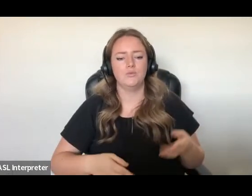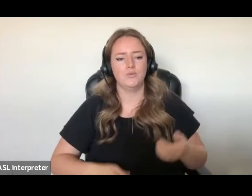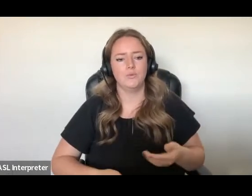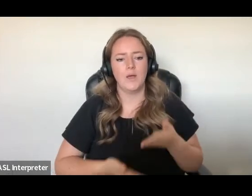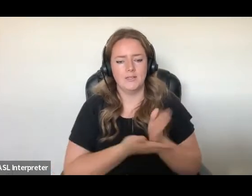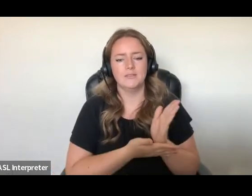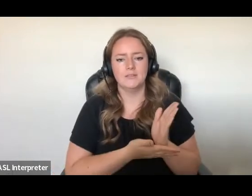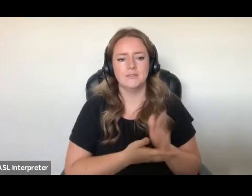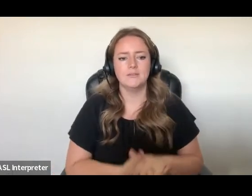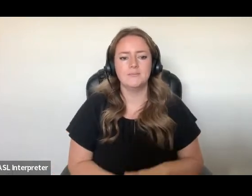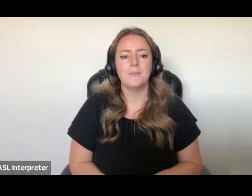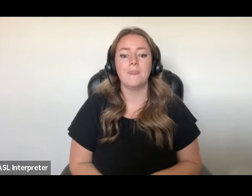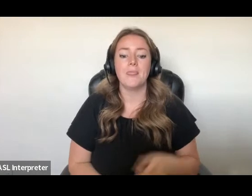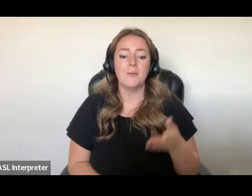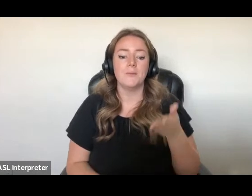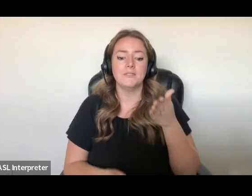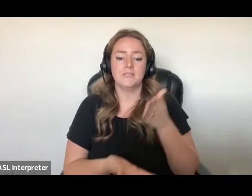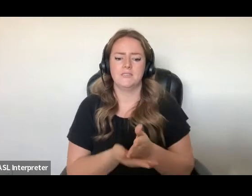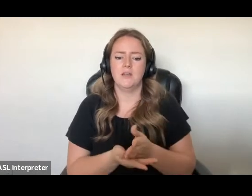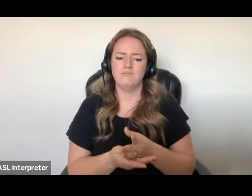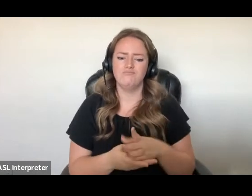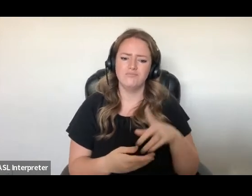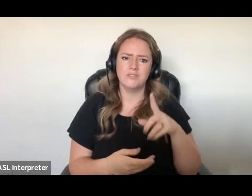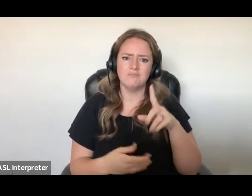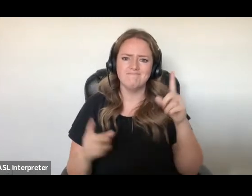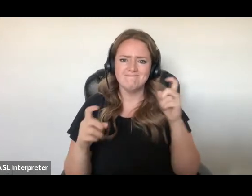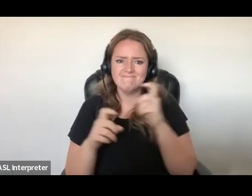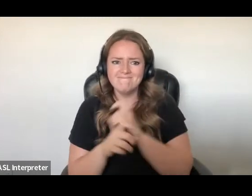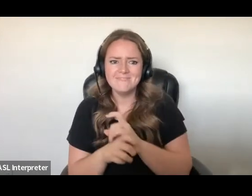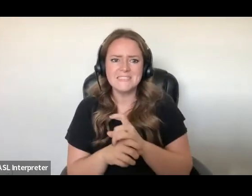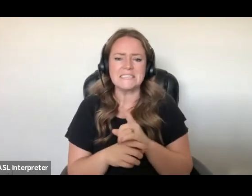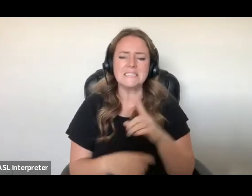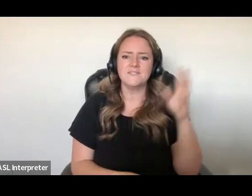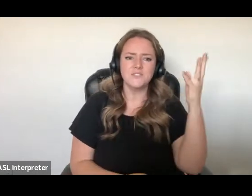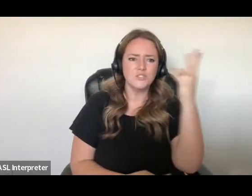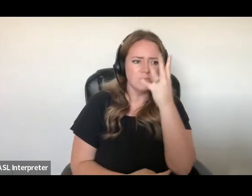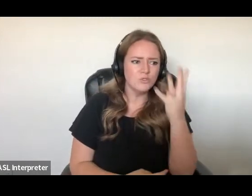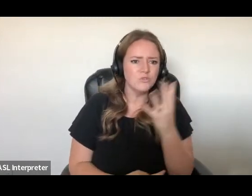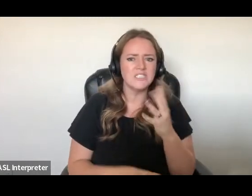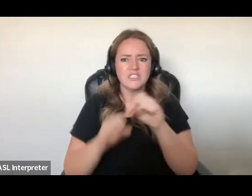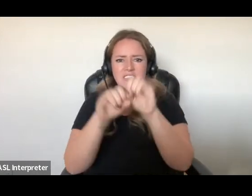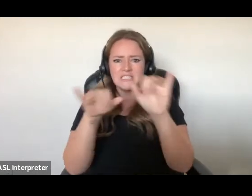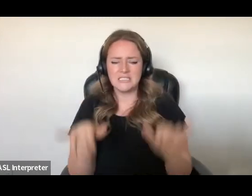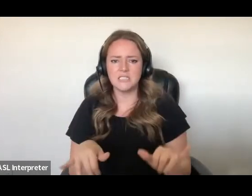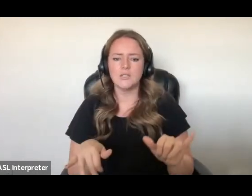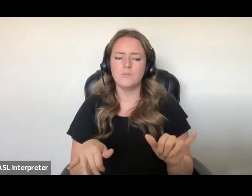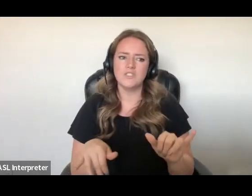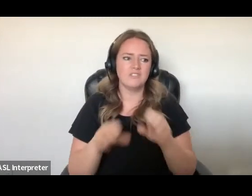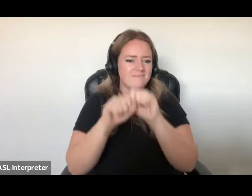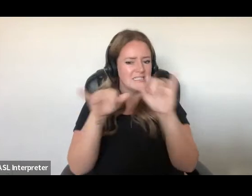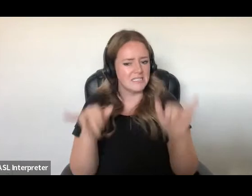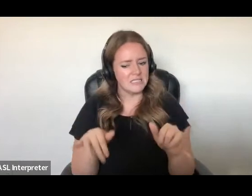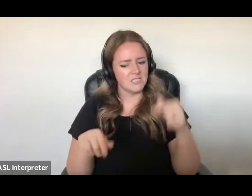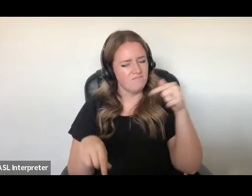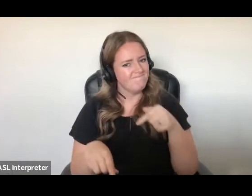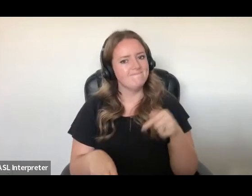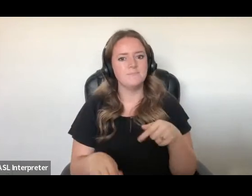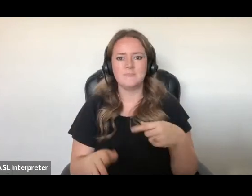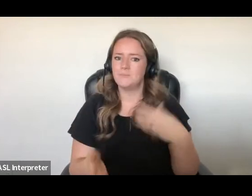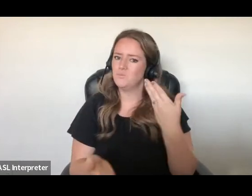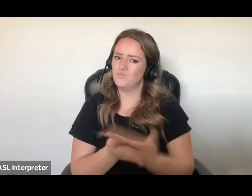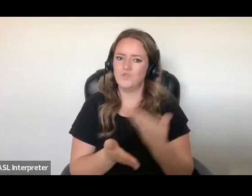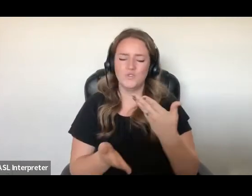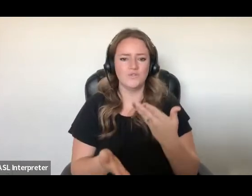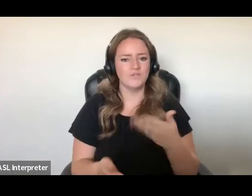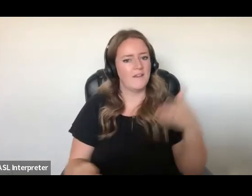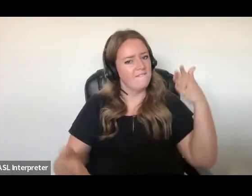complicity in the federal immigration detention system, which has time and again been shown to violate human rights with